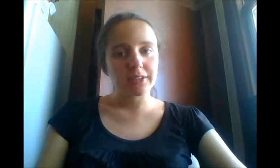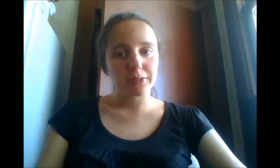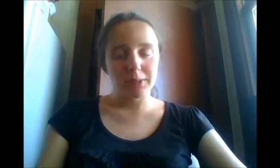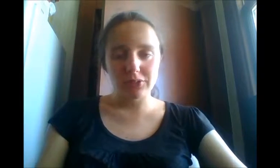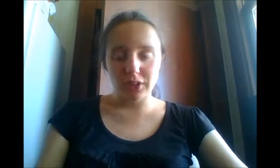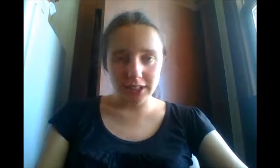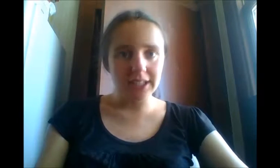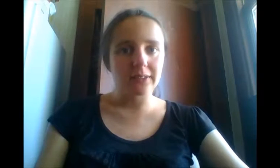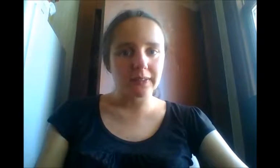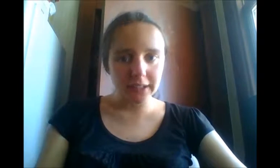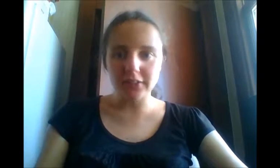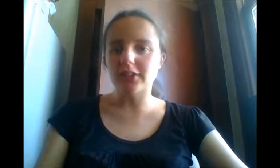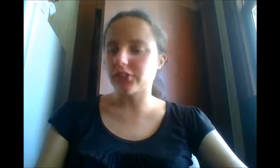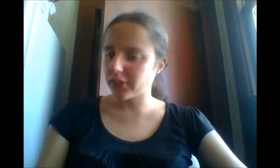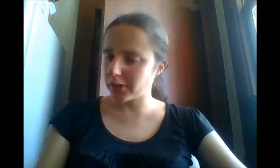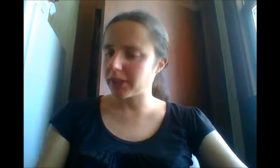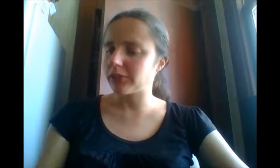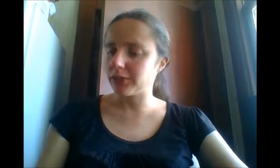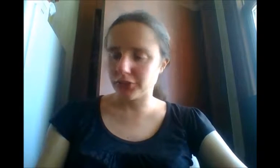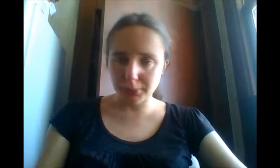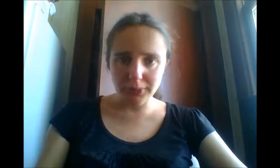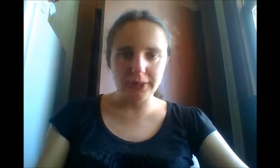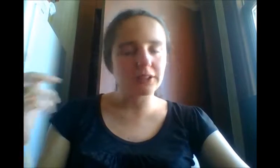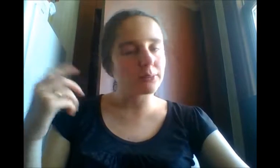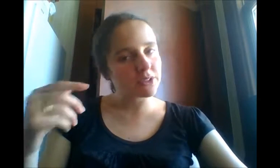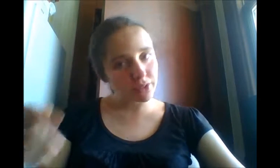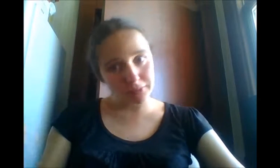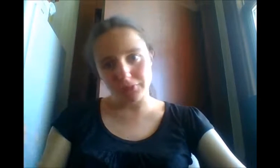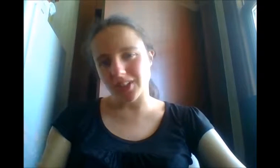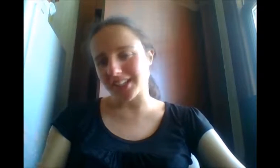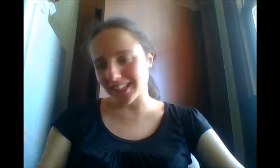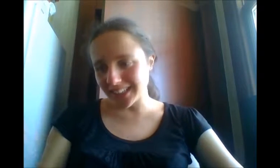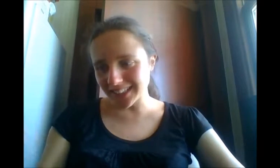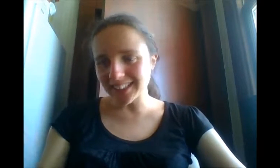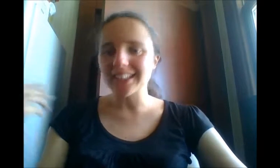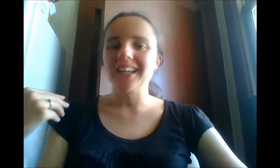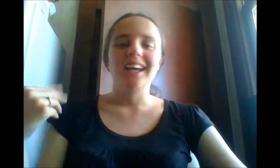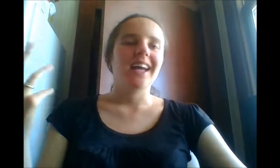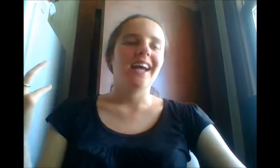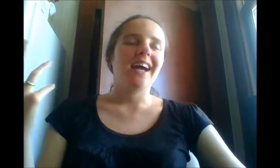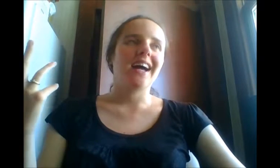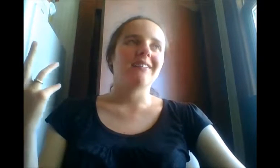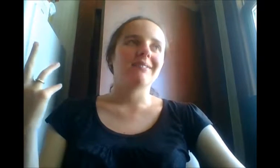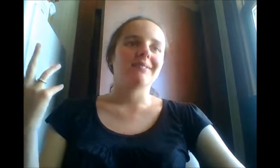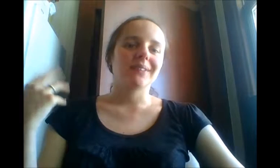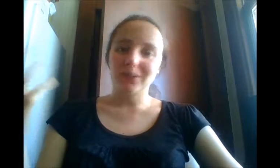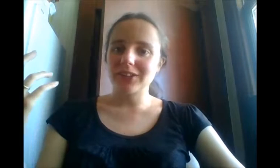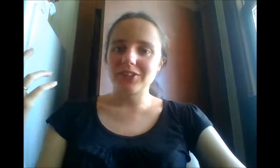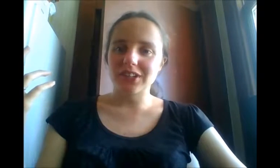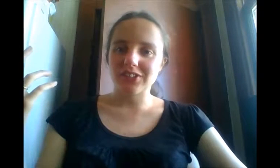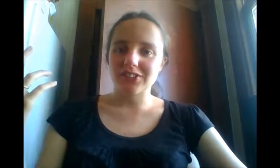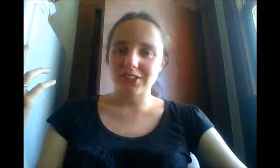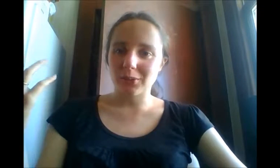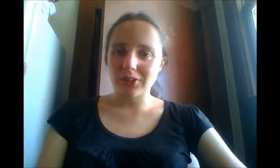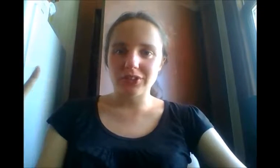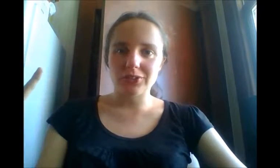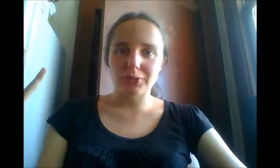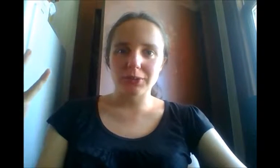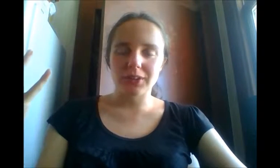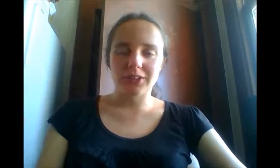from Wes Train. Again, thank you guys so much for your support. Thank you, Wes Train, for writing in. Always great to see questions from you guys.